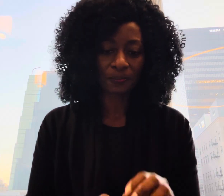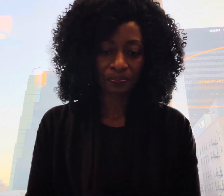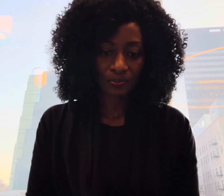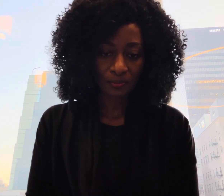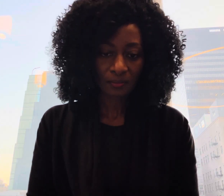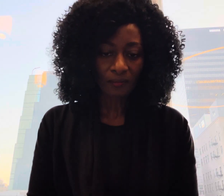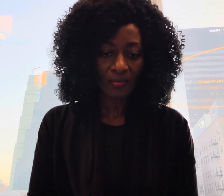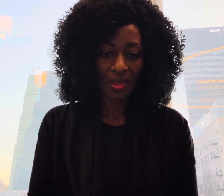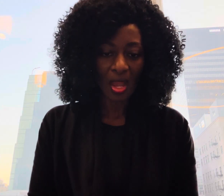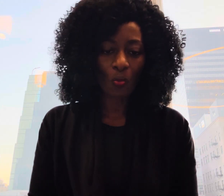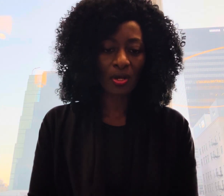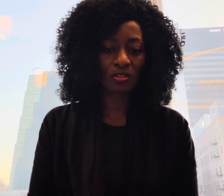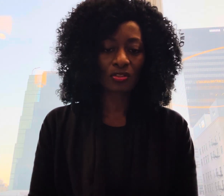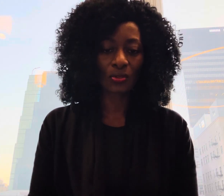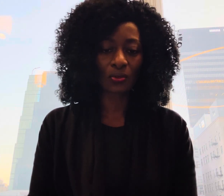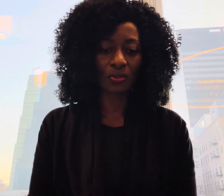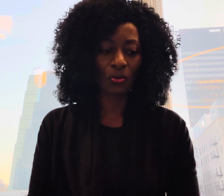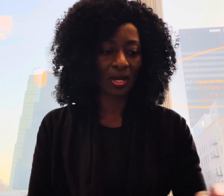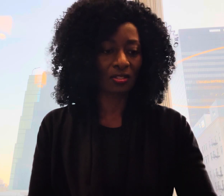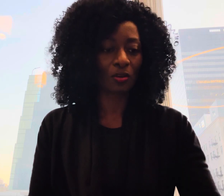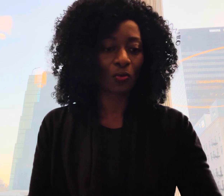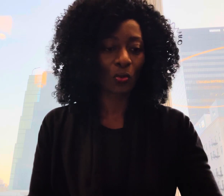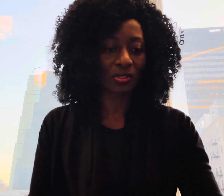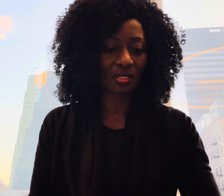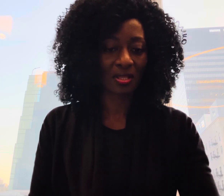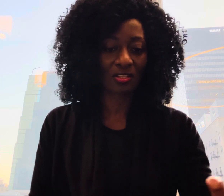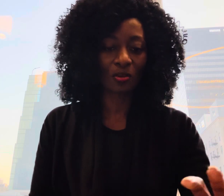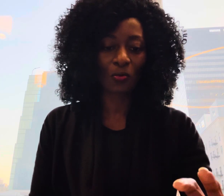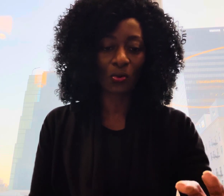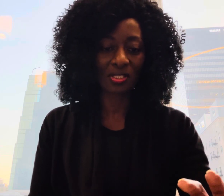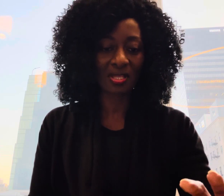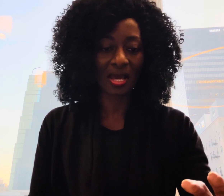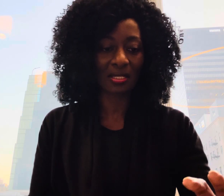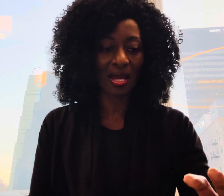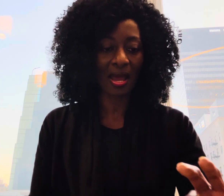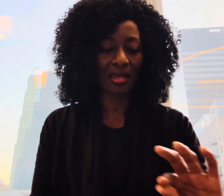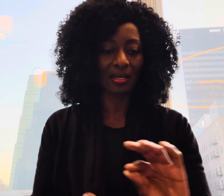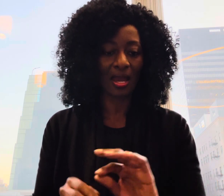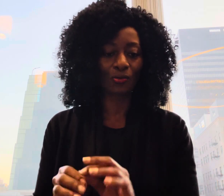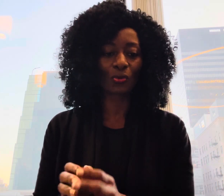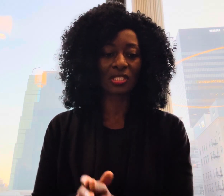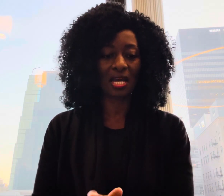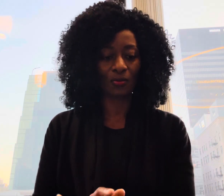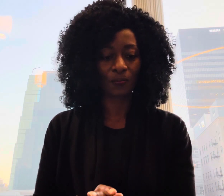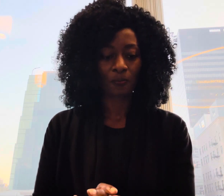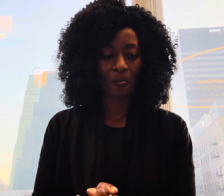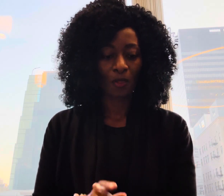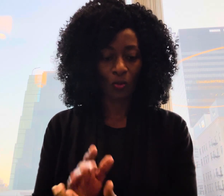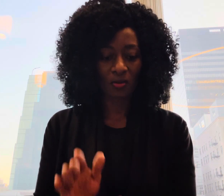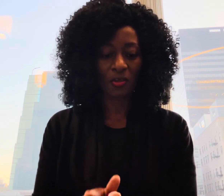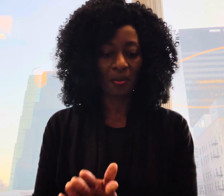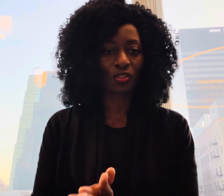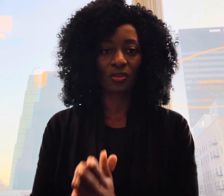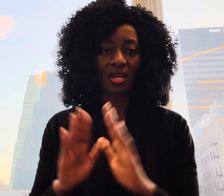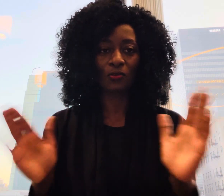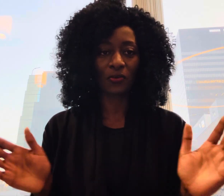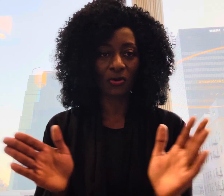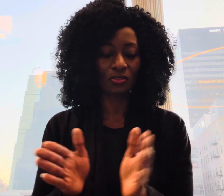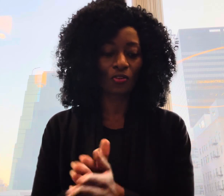i want us to look at some quotes there are some quotes that i i wrote down one of them i'm sure that you've heard so